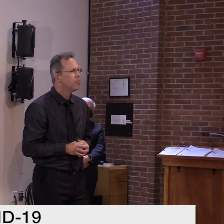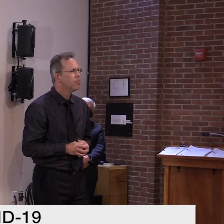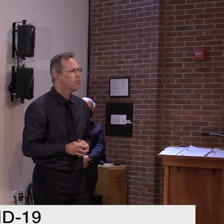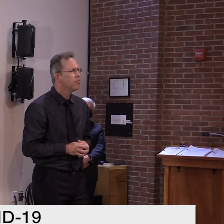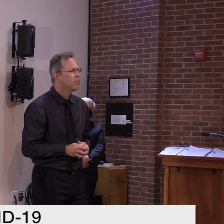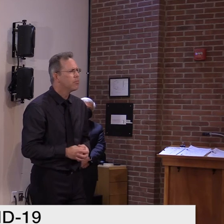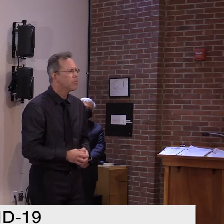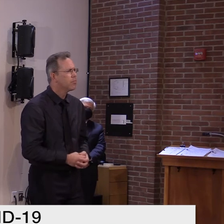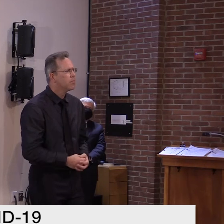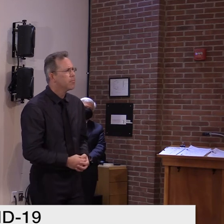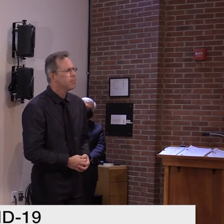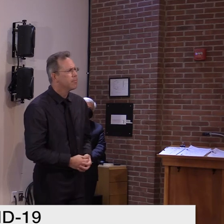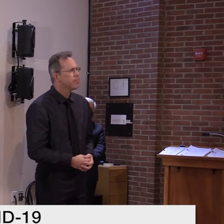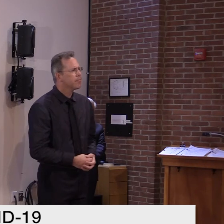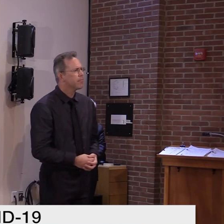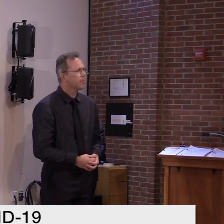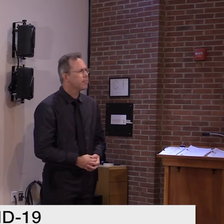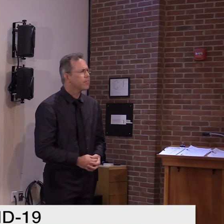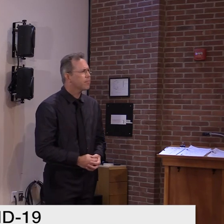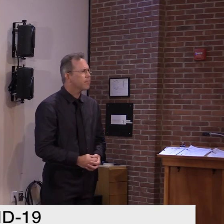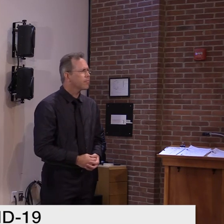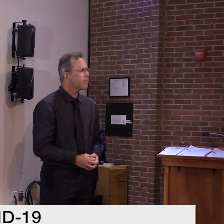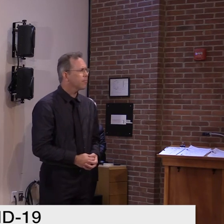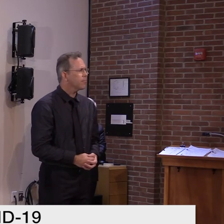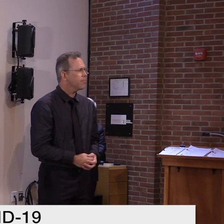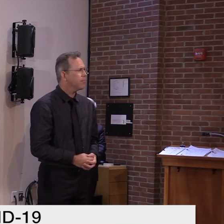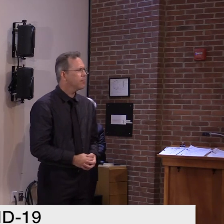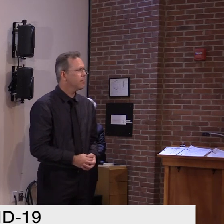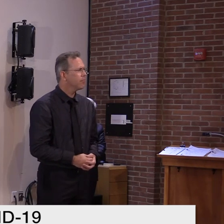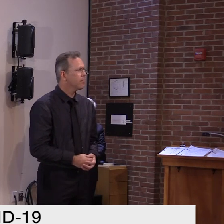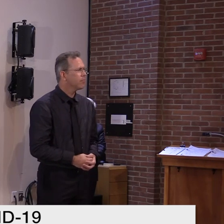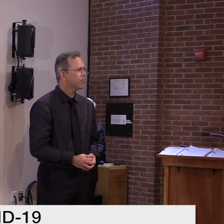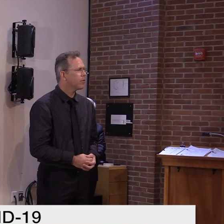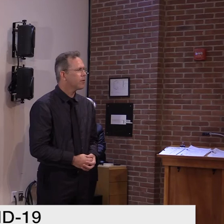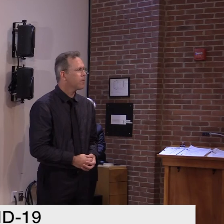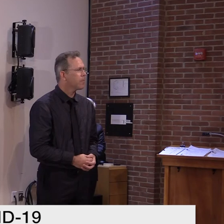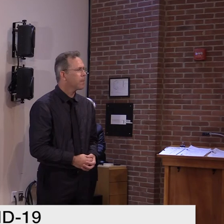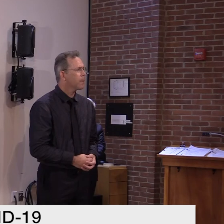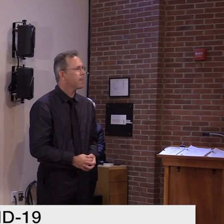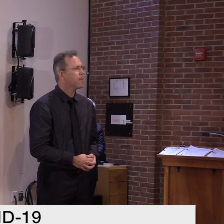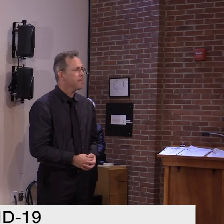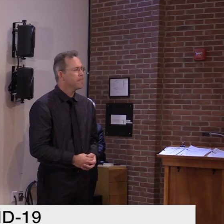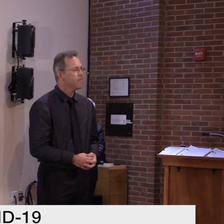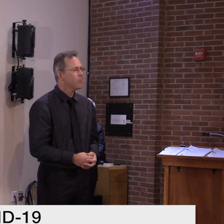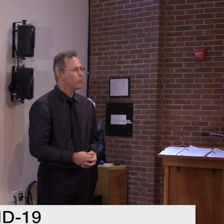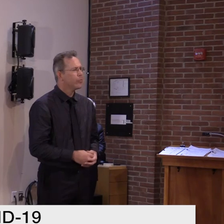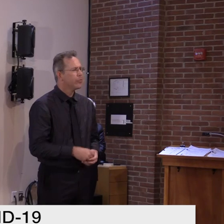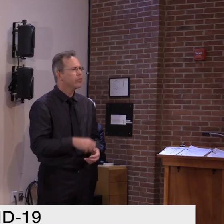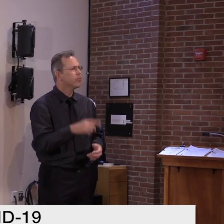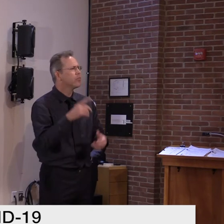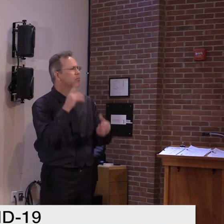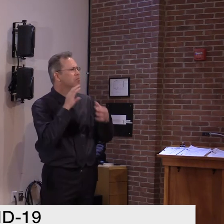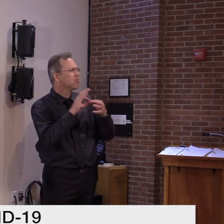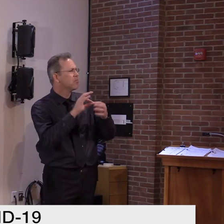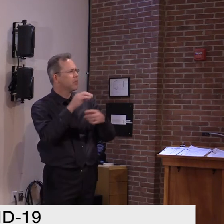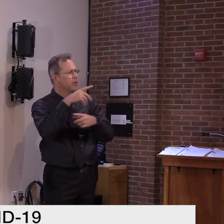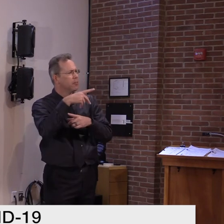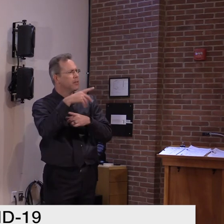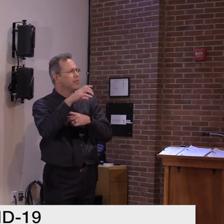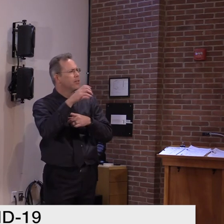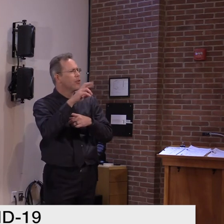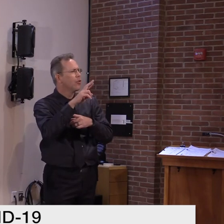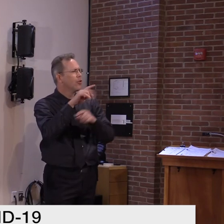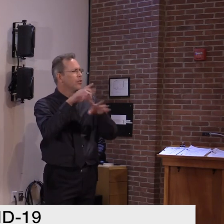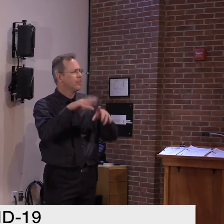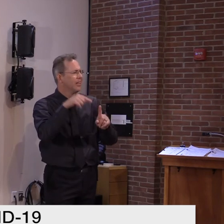it's not to be used as a diagnostic tool and that PCR was expressly not approved